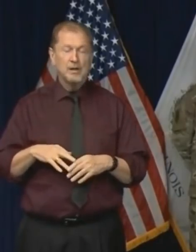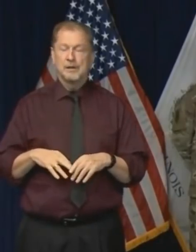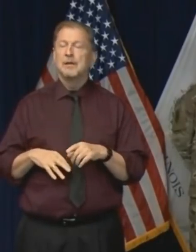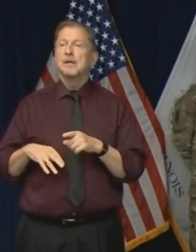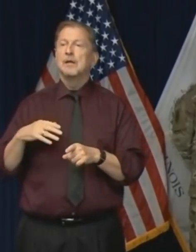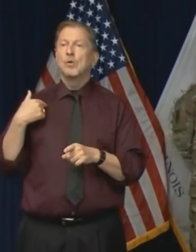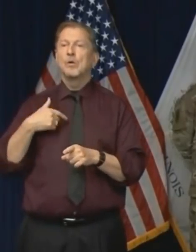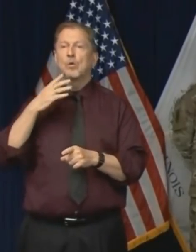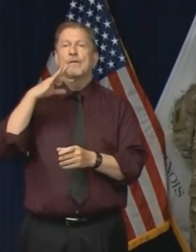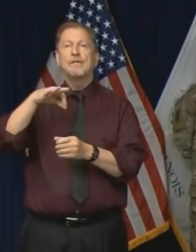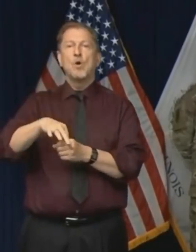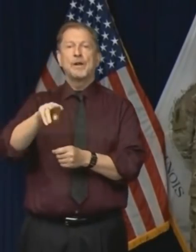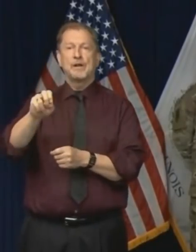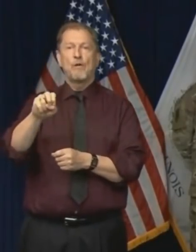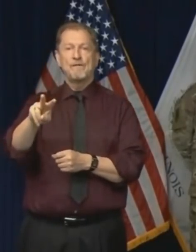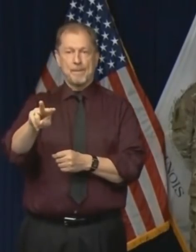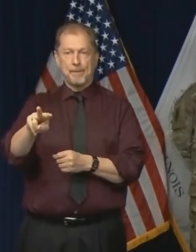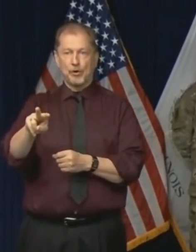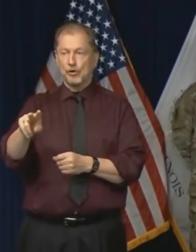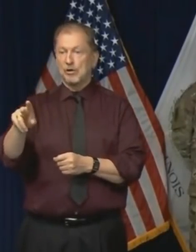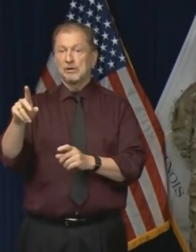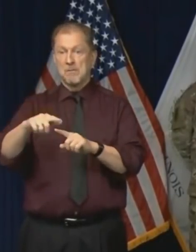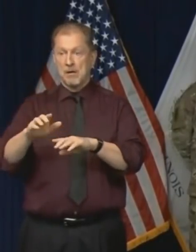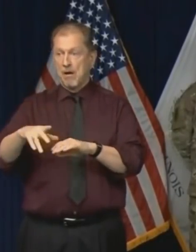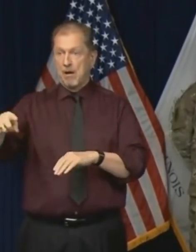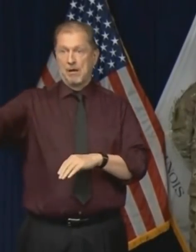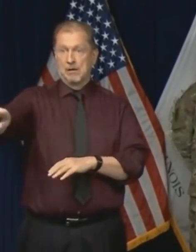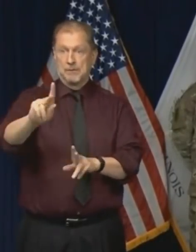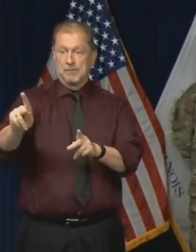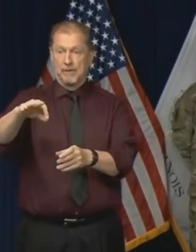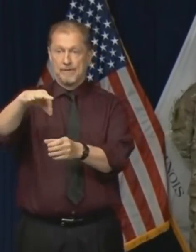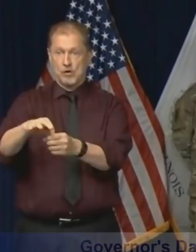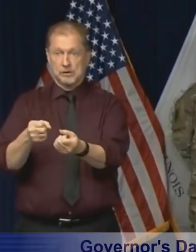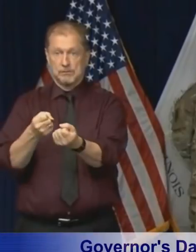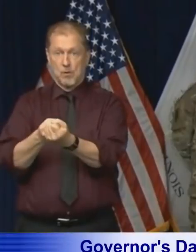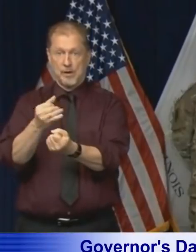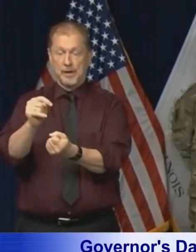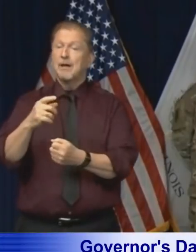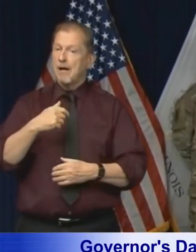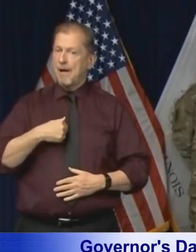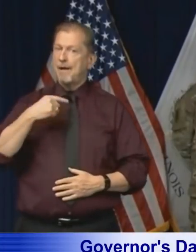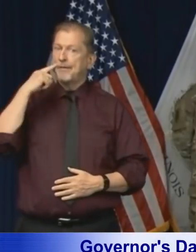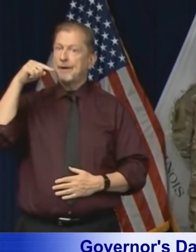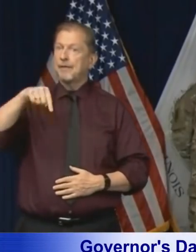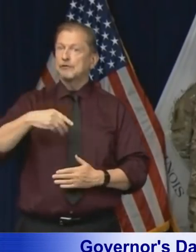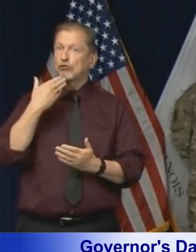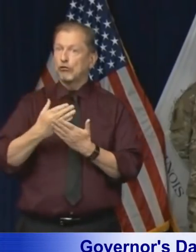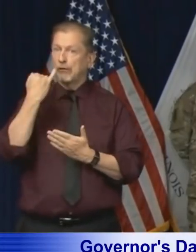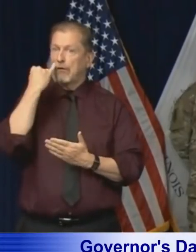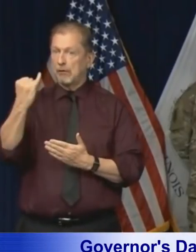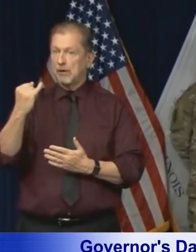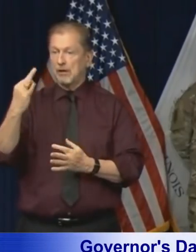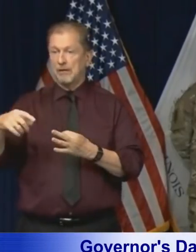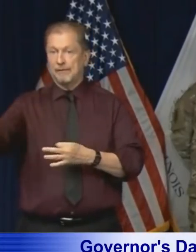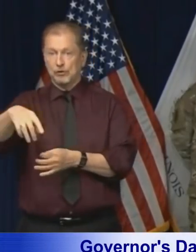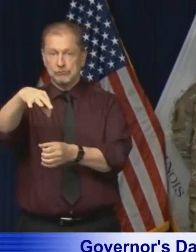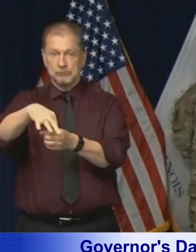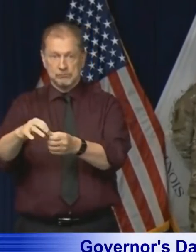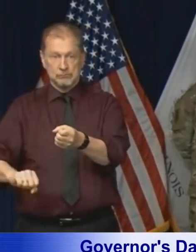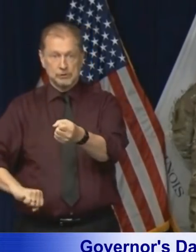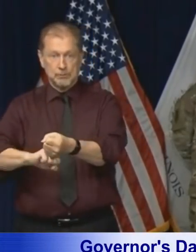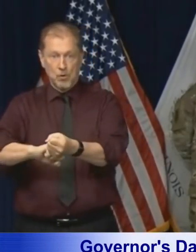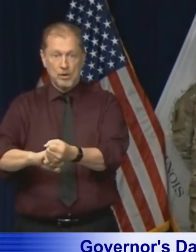we may need it now more than ever. And of course, we this isn't just about one year. It's about fixing the structural